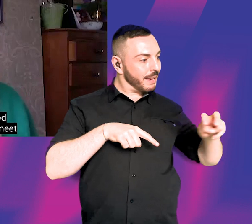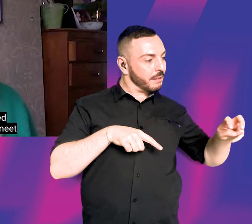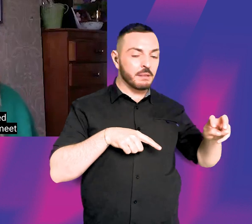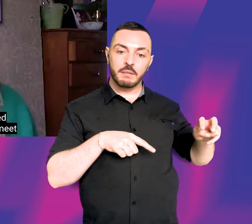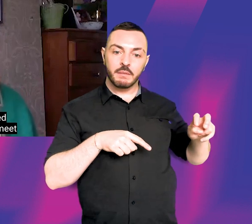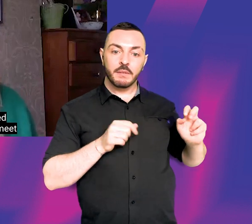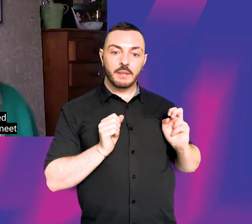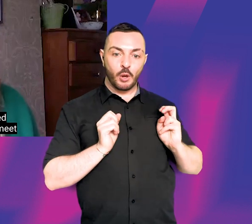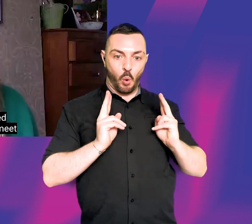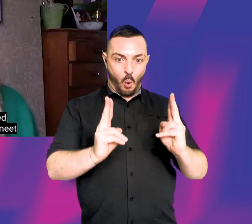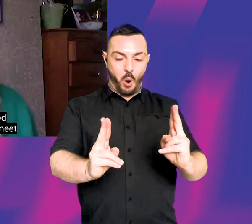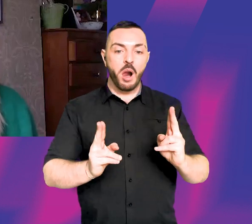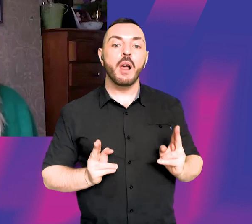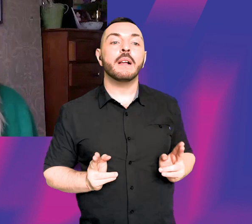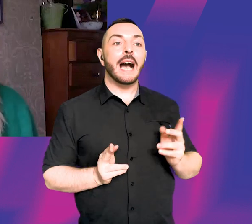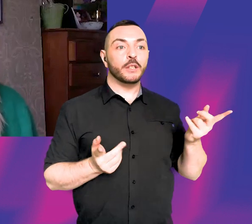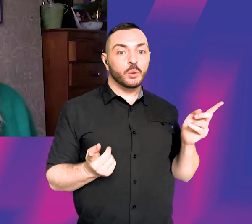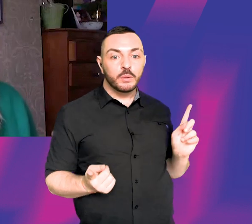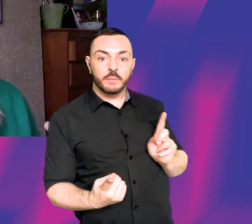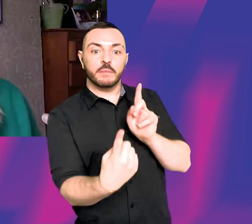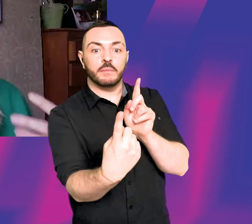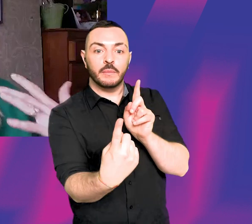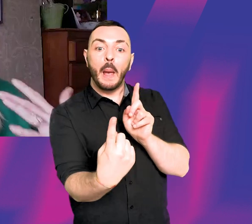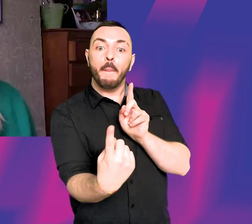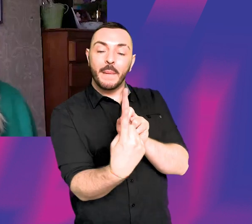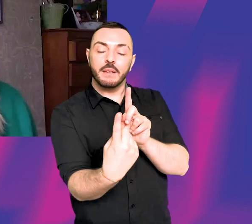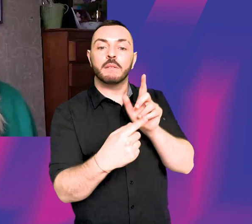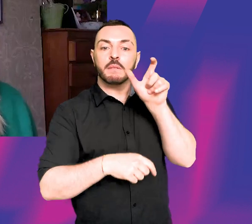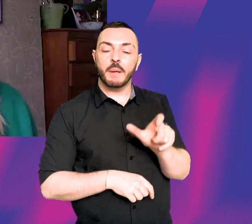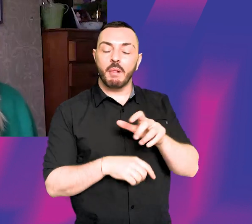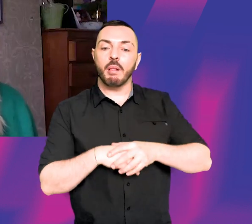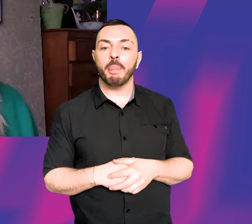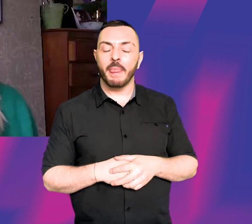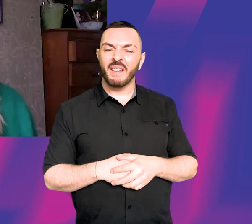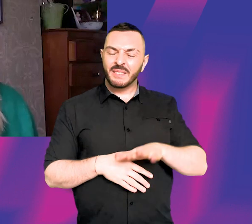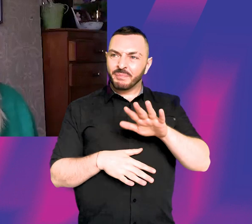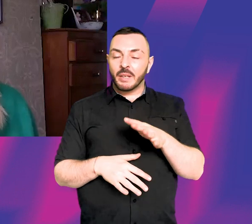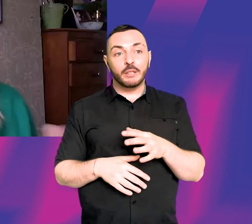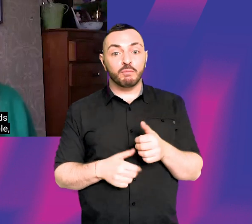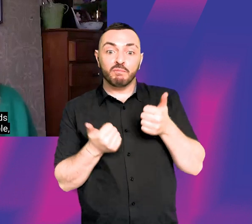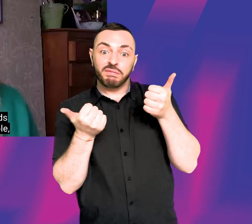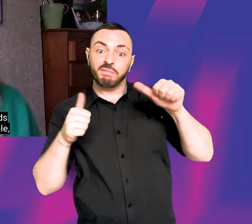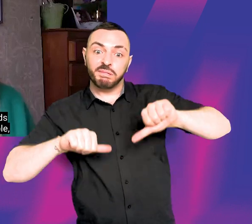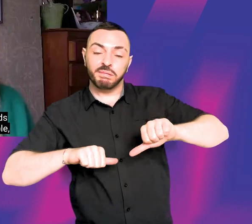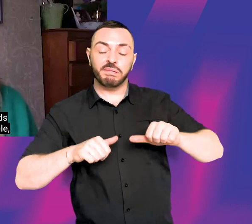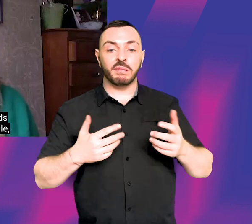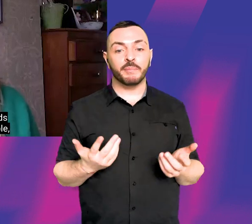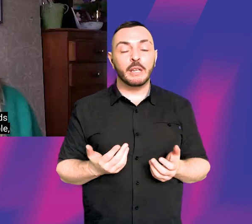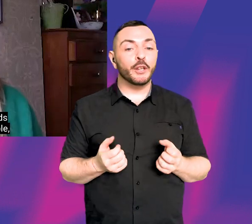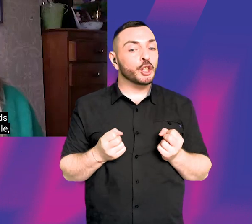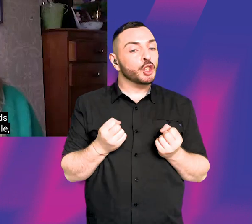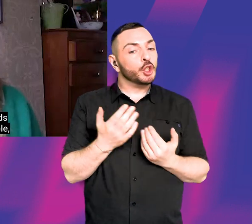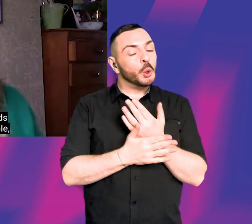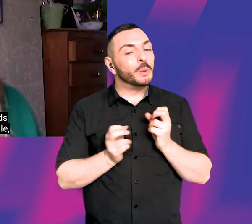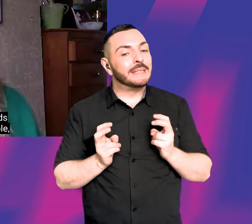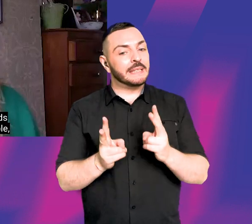called into a room and you would physically meet people. And like, there are huge downsides and upsides to that. And the new system where,